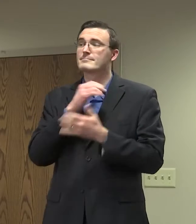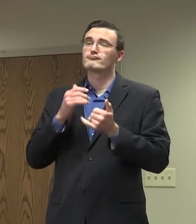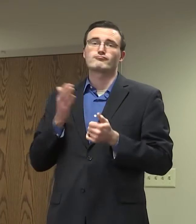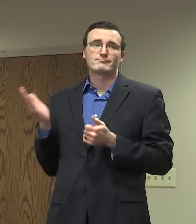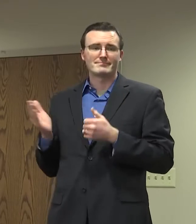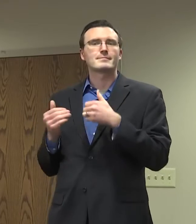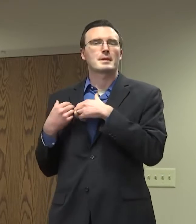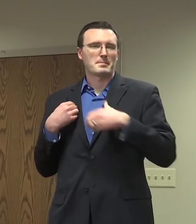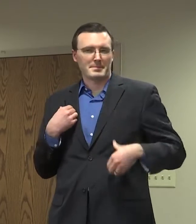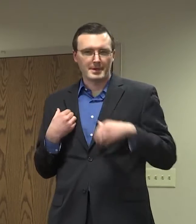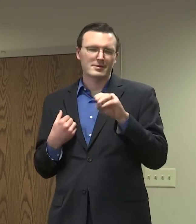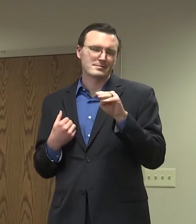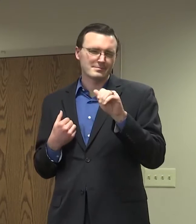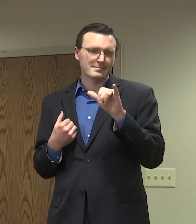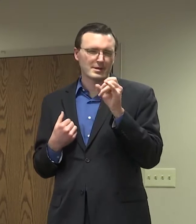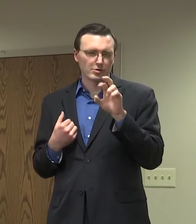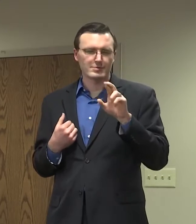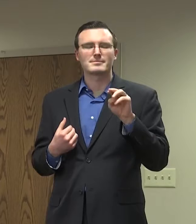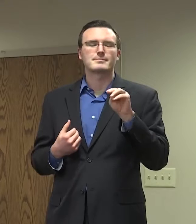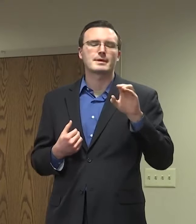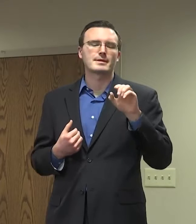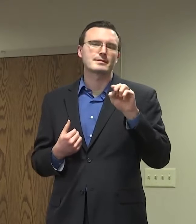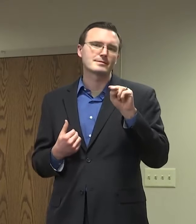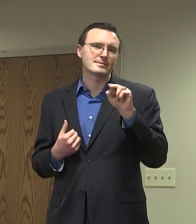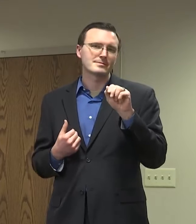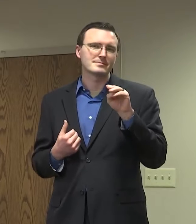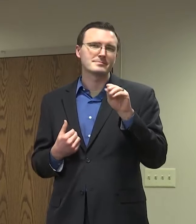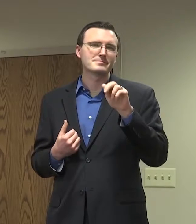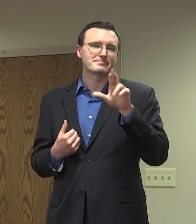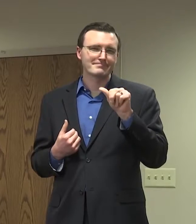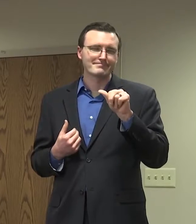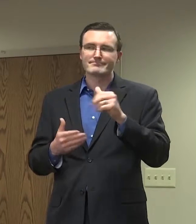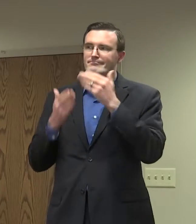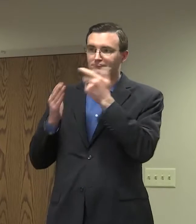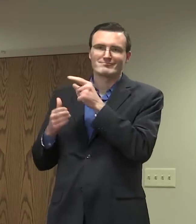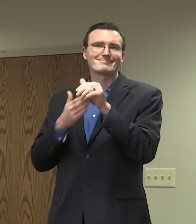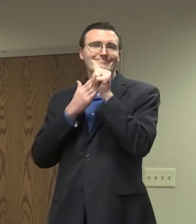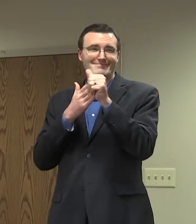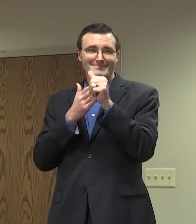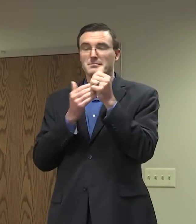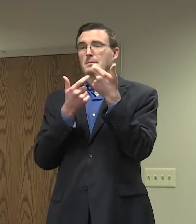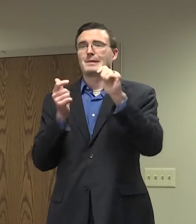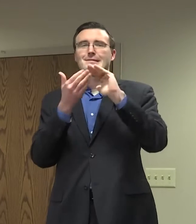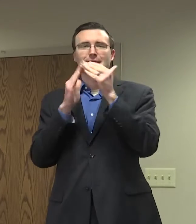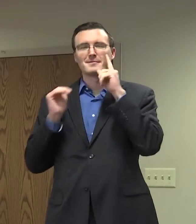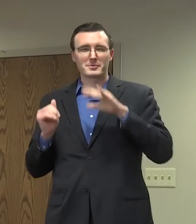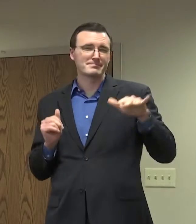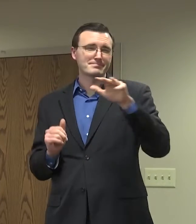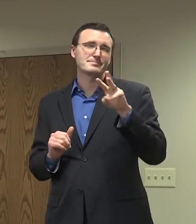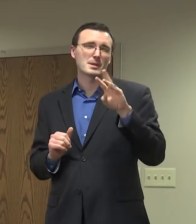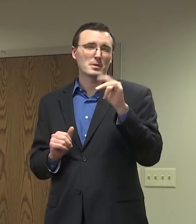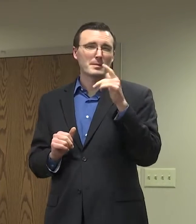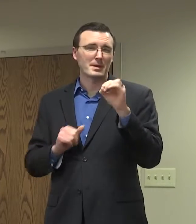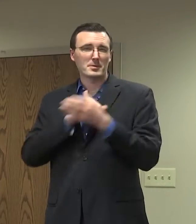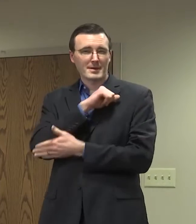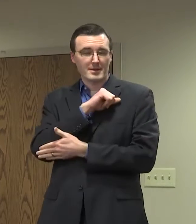and I thank him for his leadership of our municipality, our largest municipality in Winnebago County, the City of Rockford.